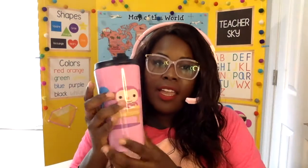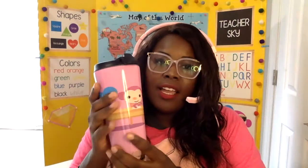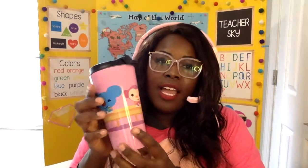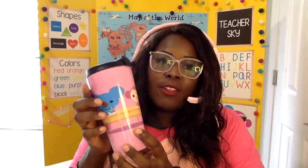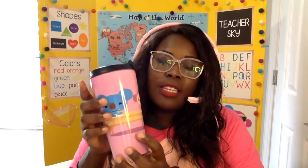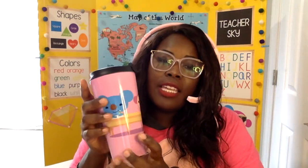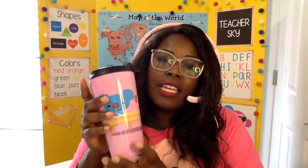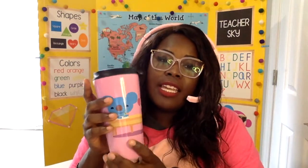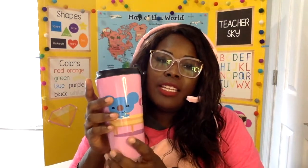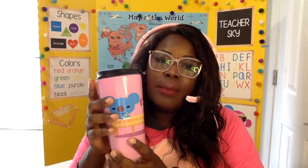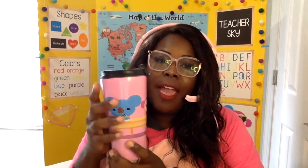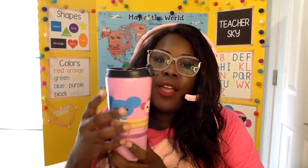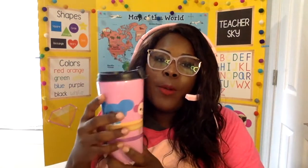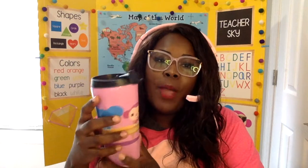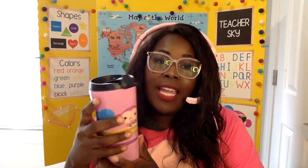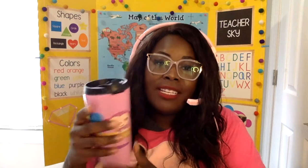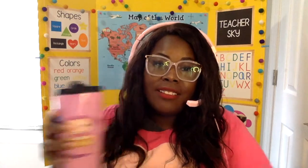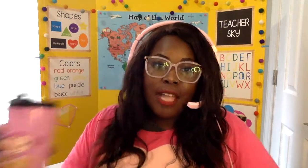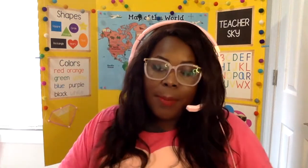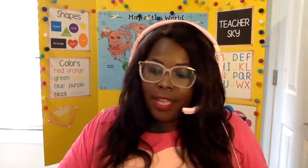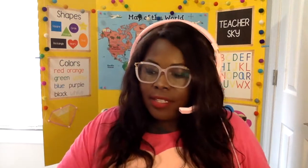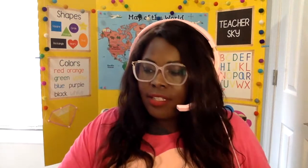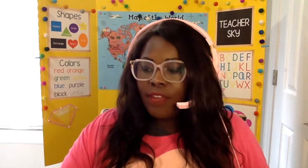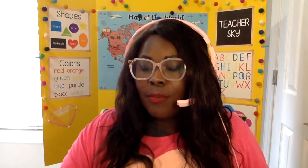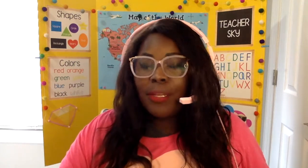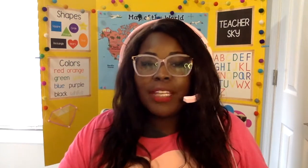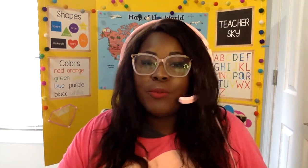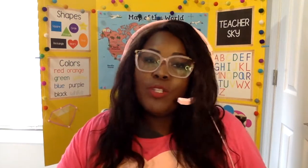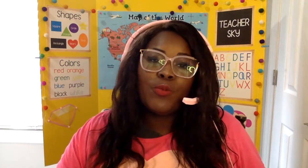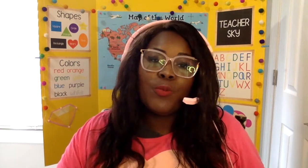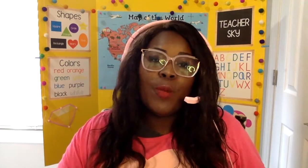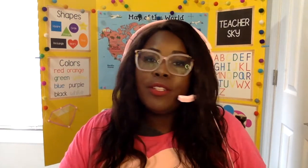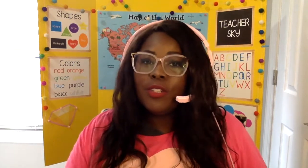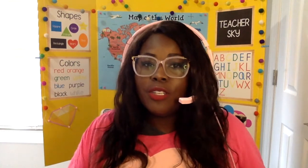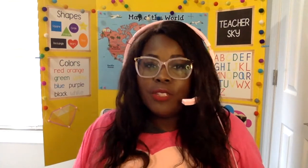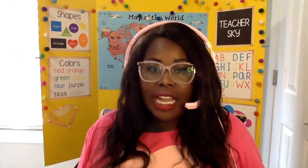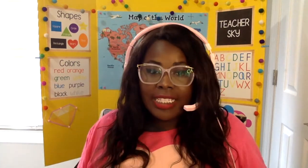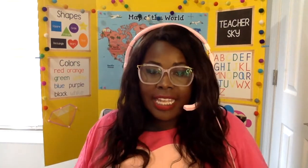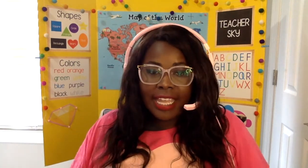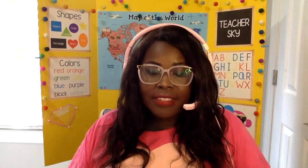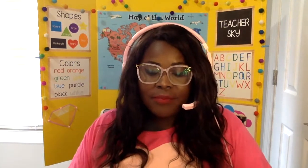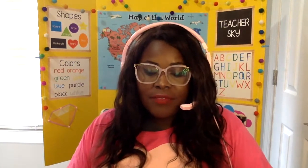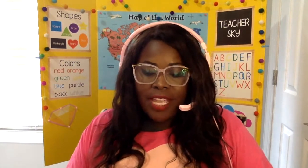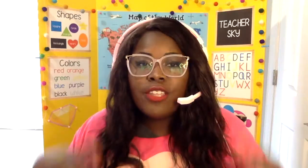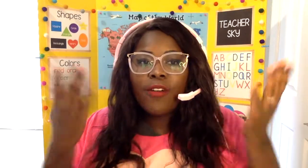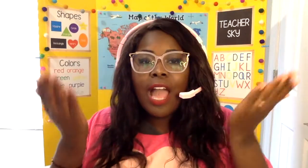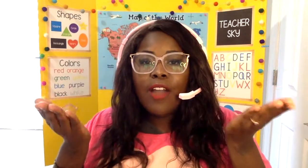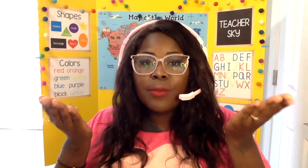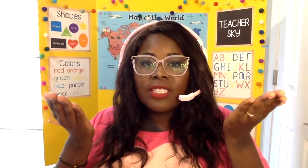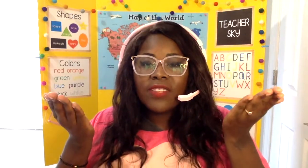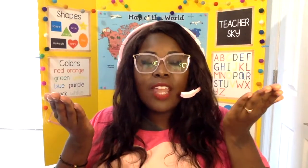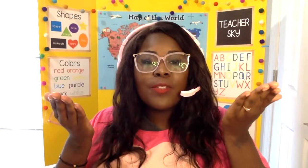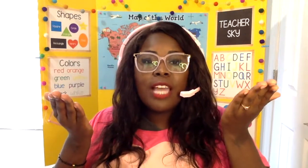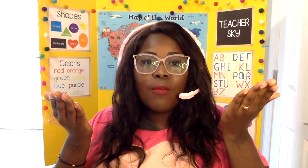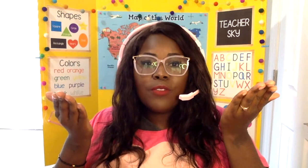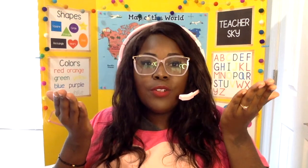i'll link it in the bio i need to stop buying stuff but it was just way too cute not to get so i hope this video was helpful